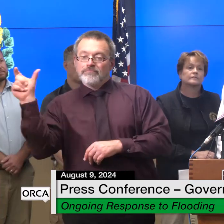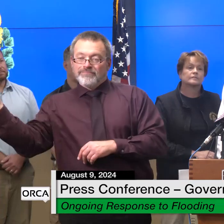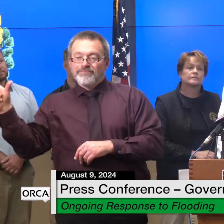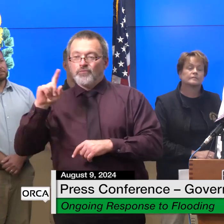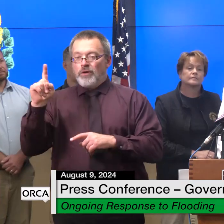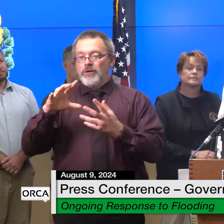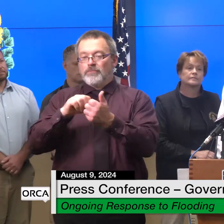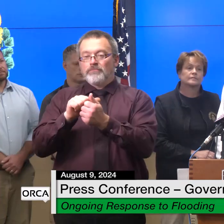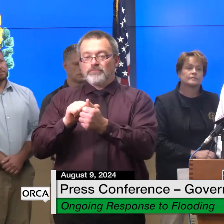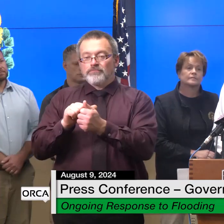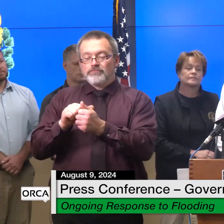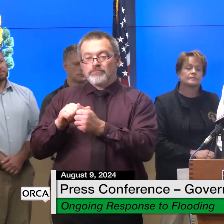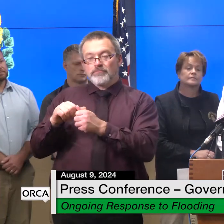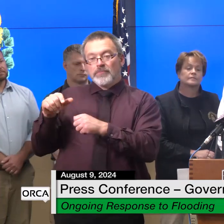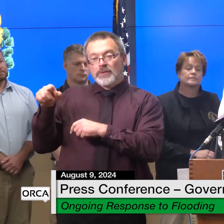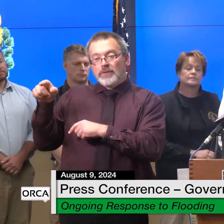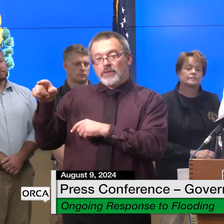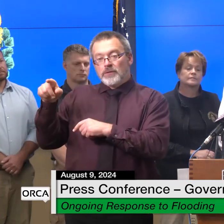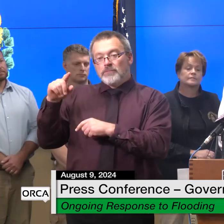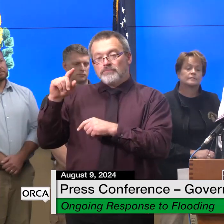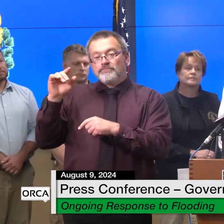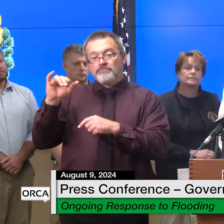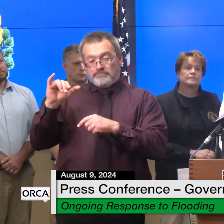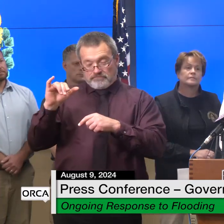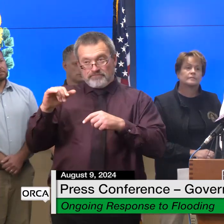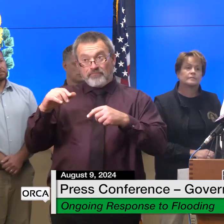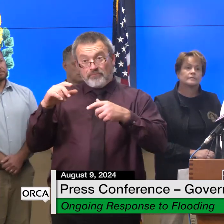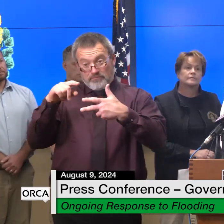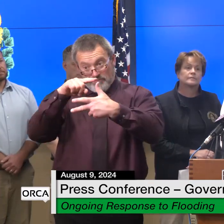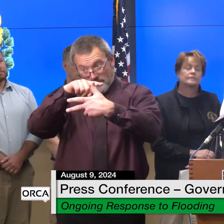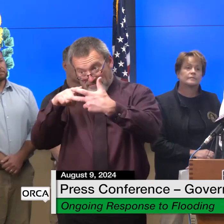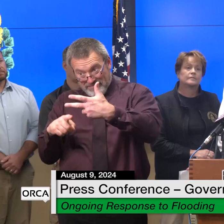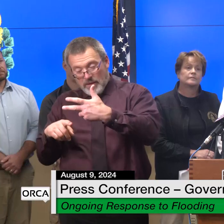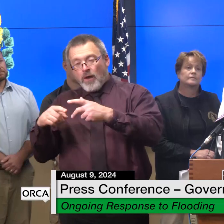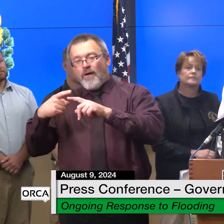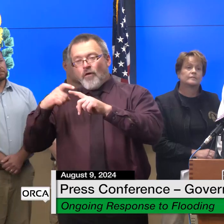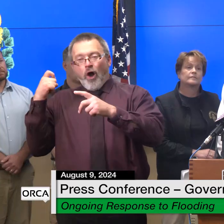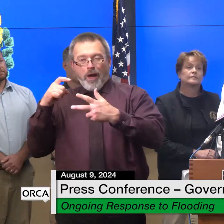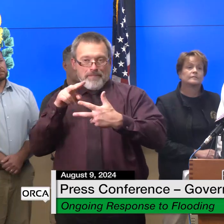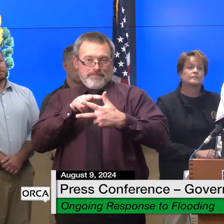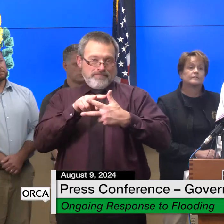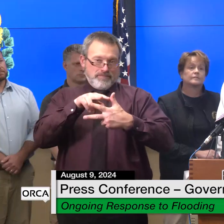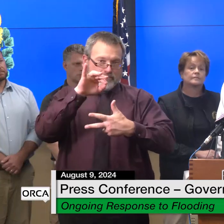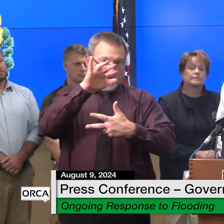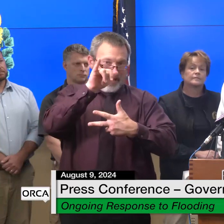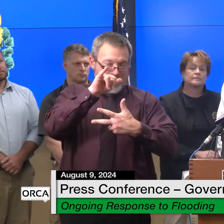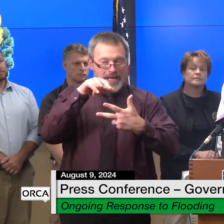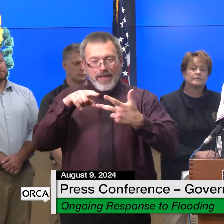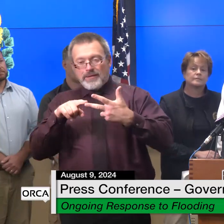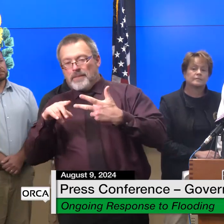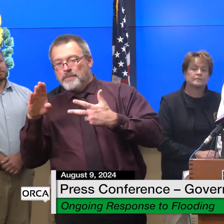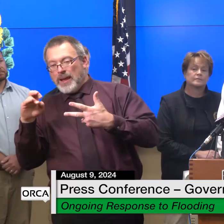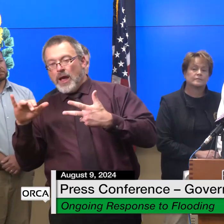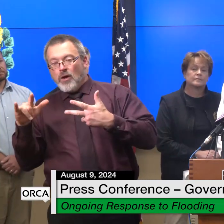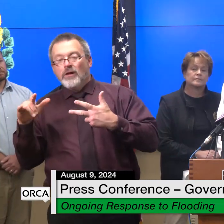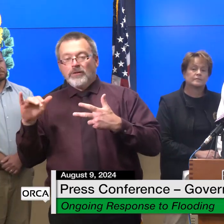to the july 30th those sections are danville village trailhead